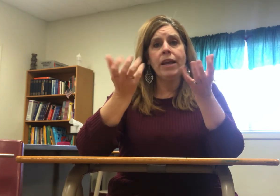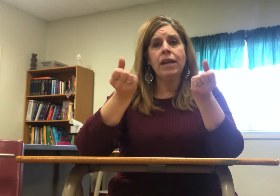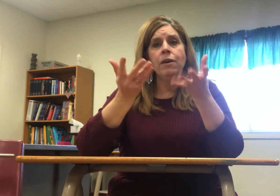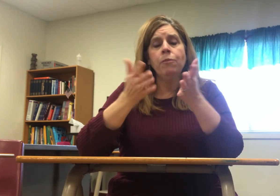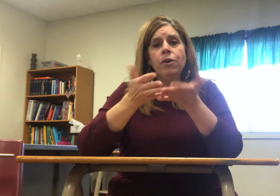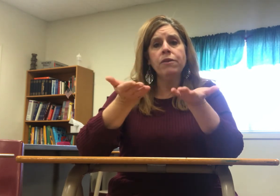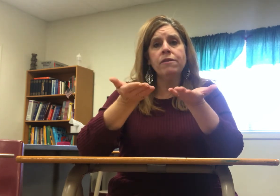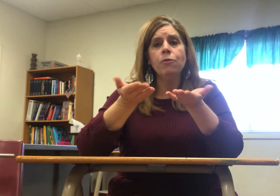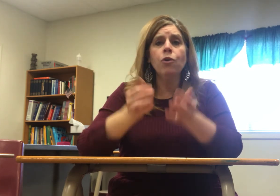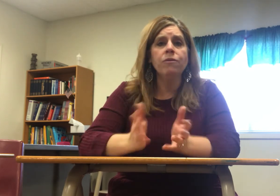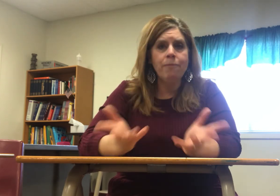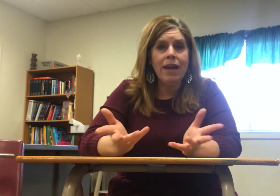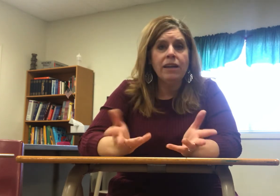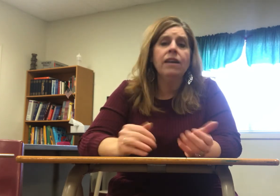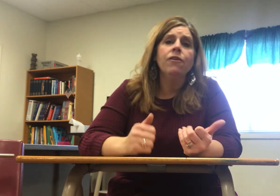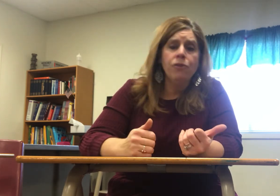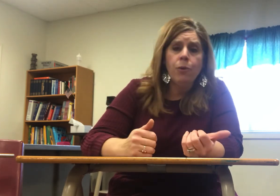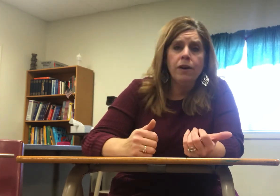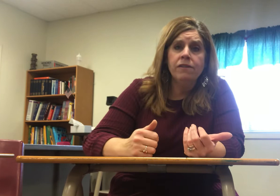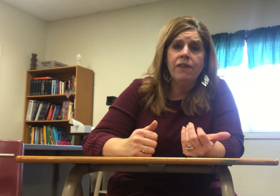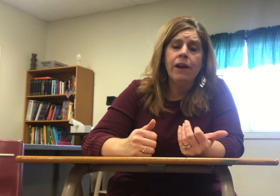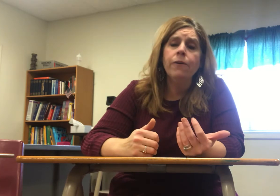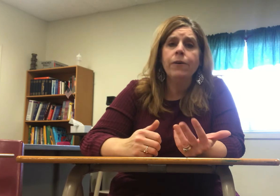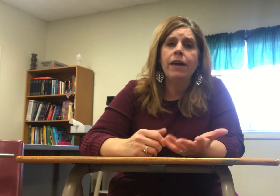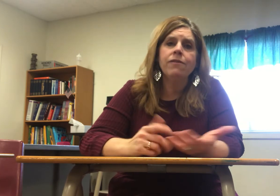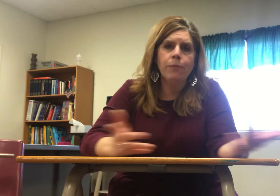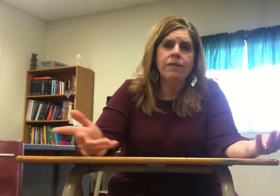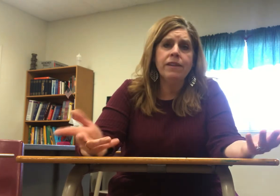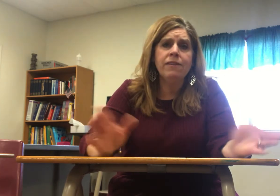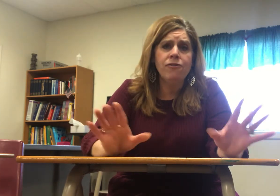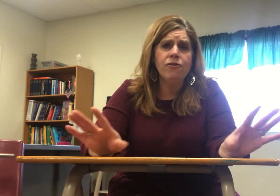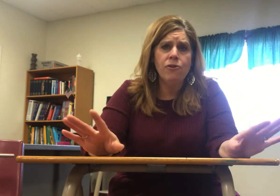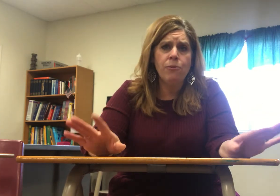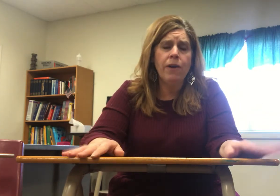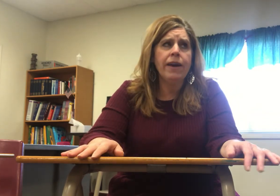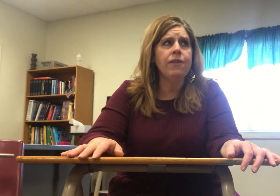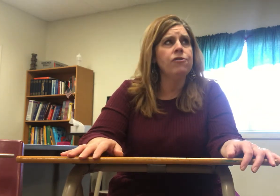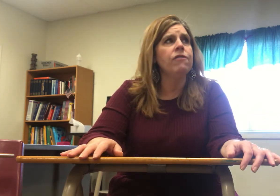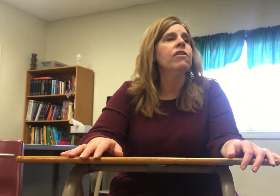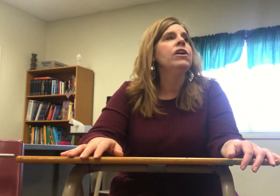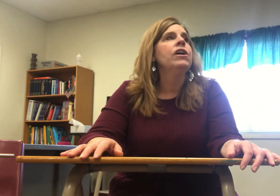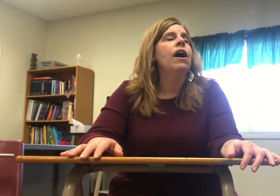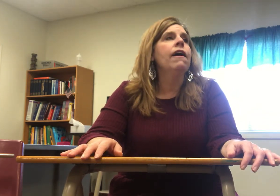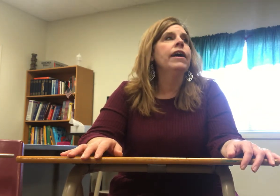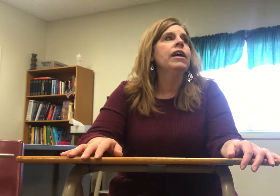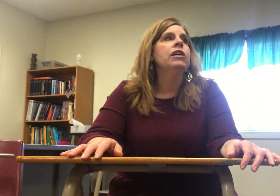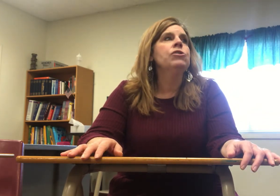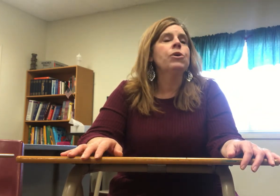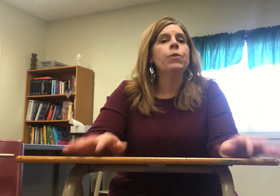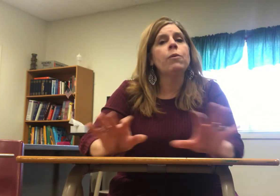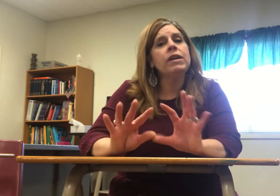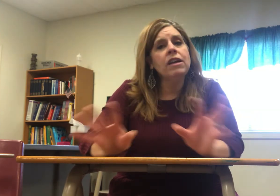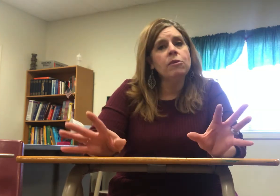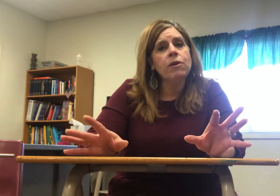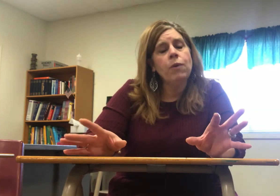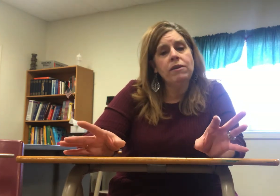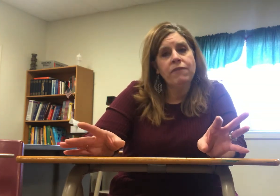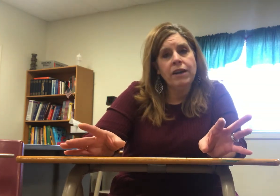books many the word many is the quantifier okay so basically it's just a numeric adjective all right so what I want to tell you about quantifiers